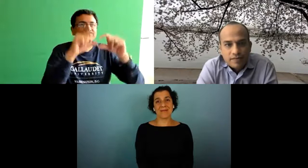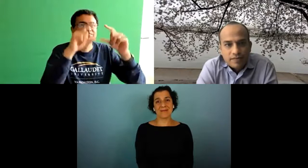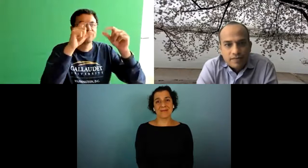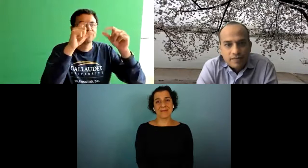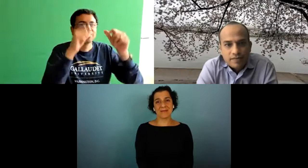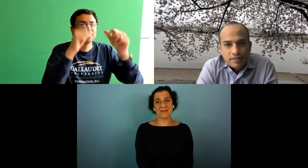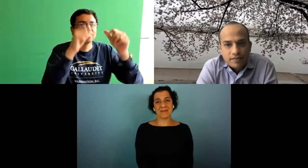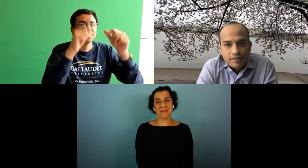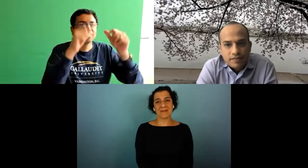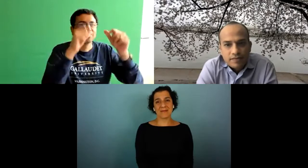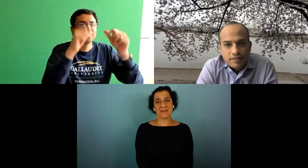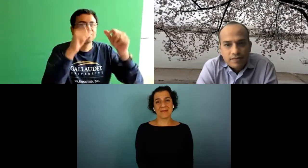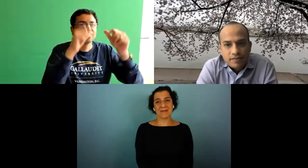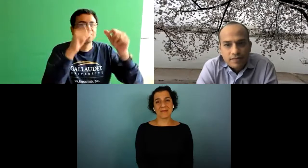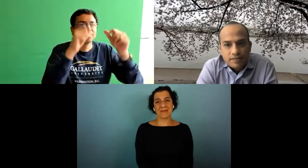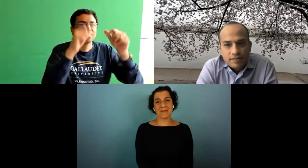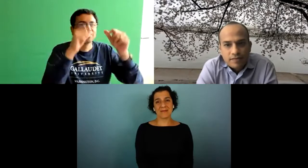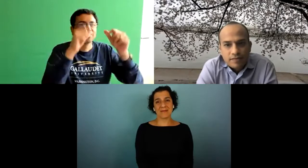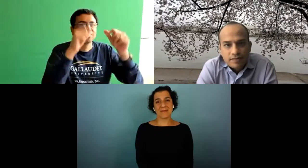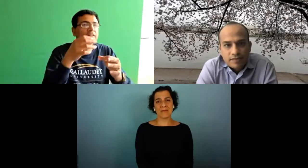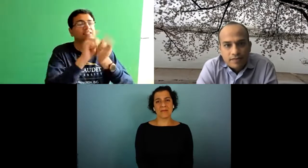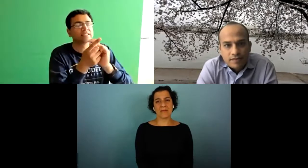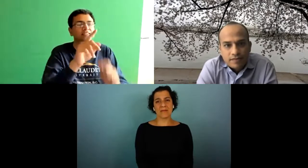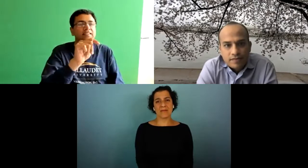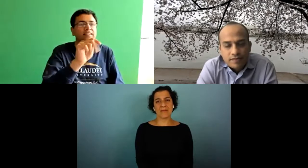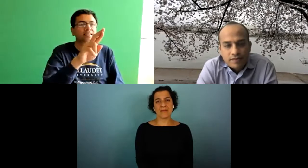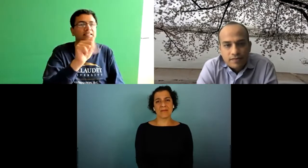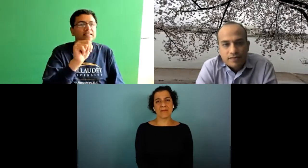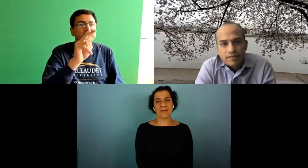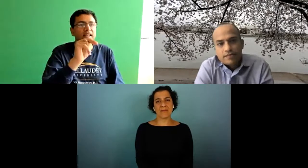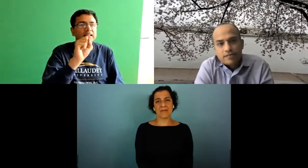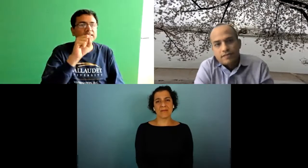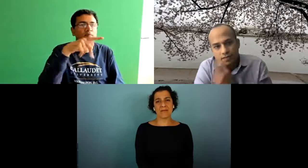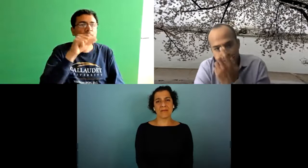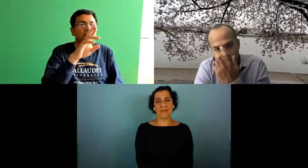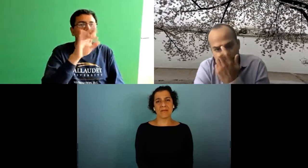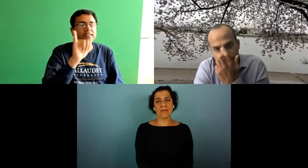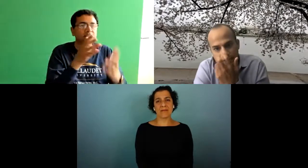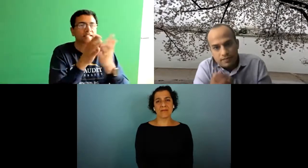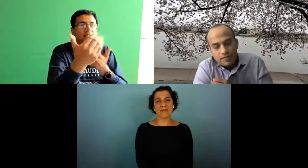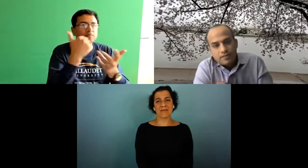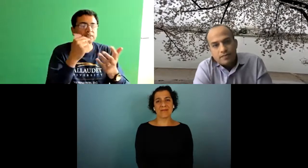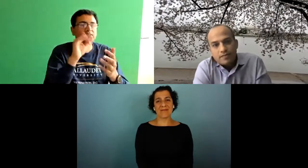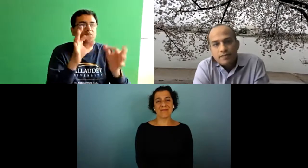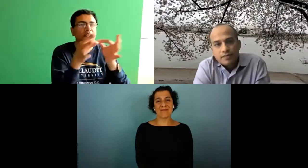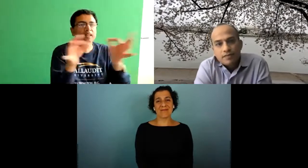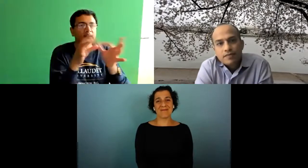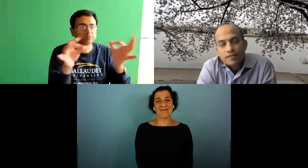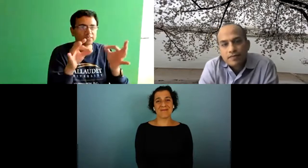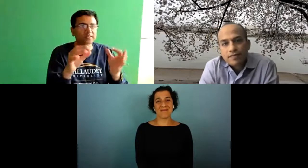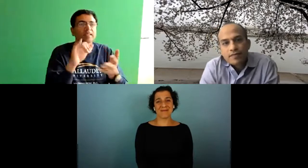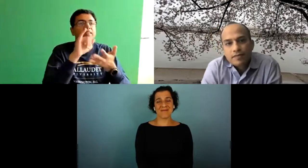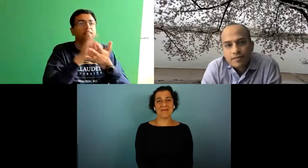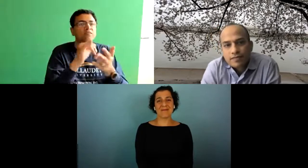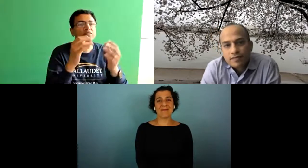that failed because those sorts of textual modifications don't really